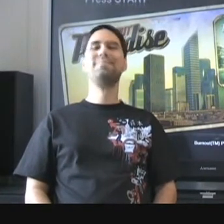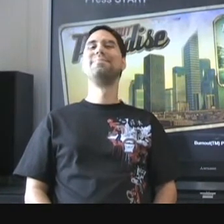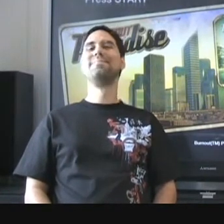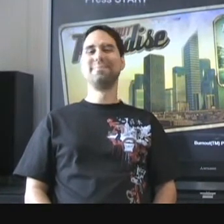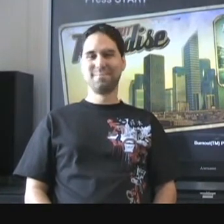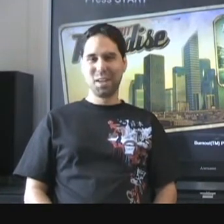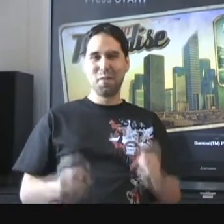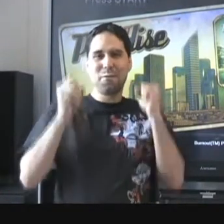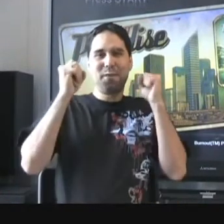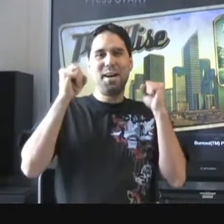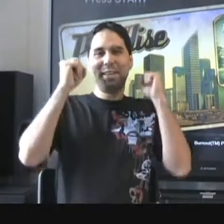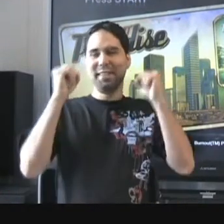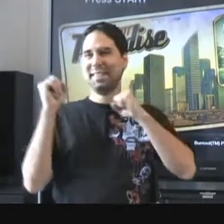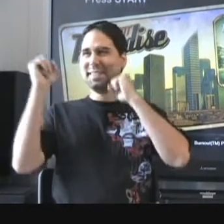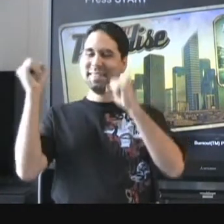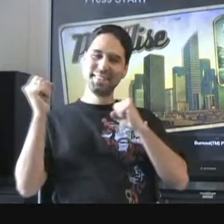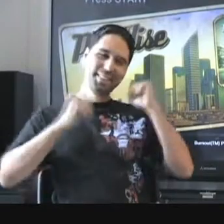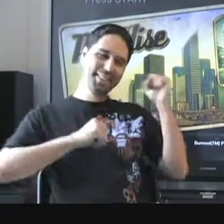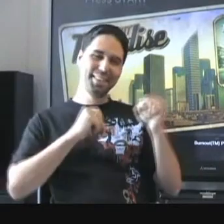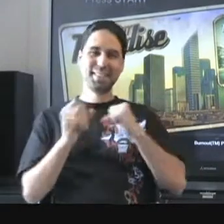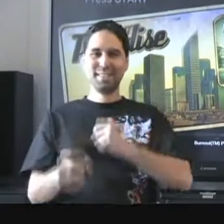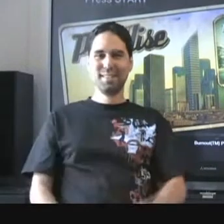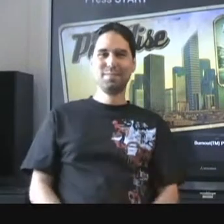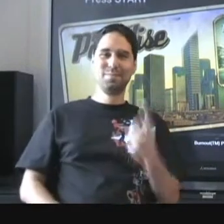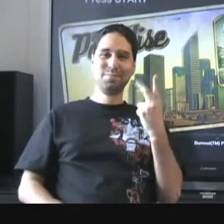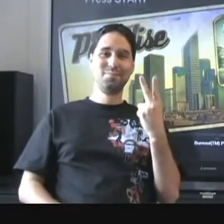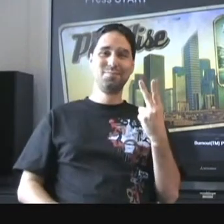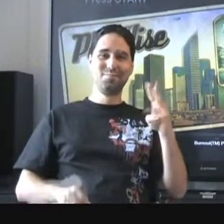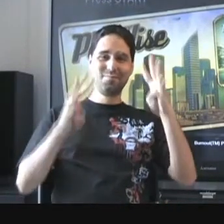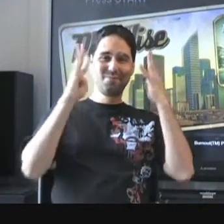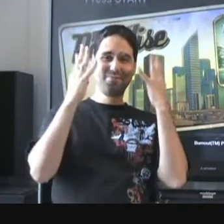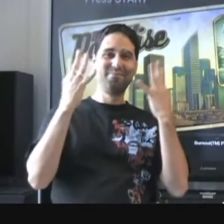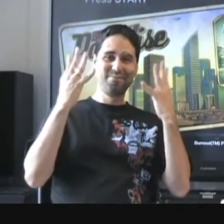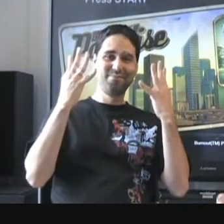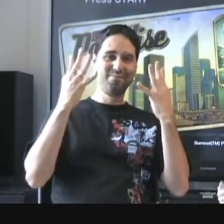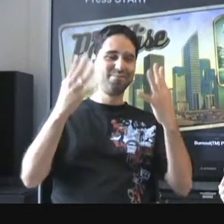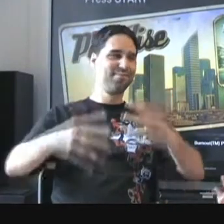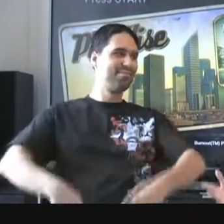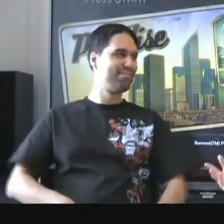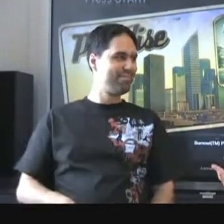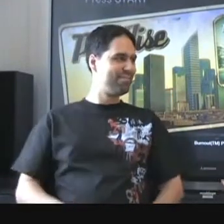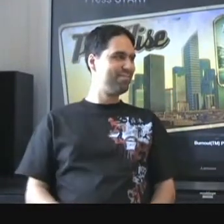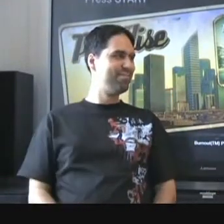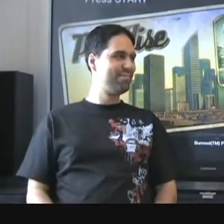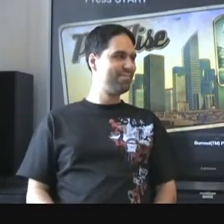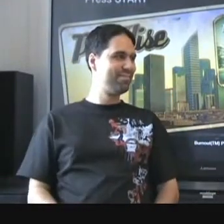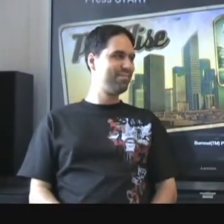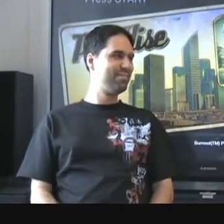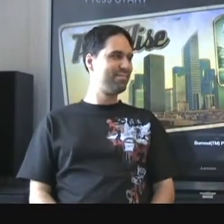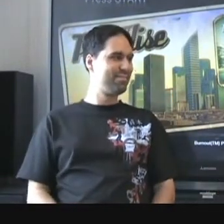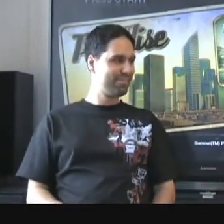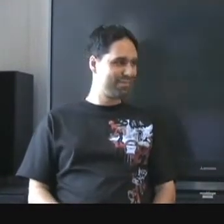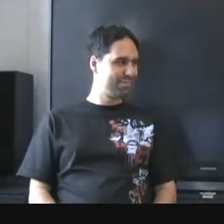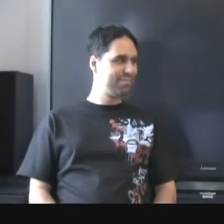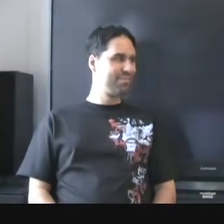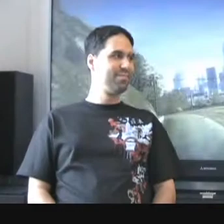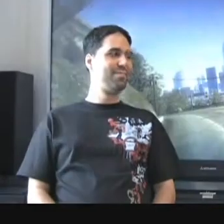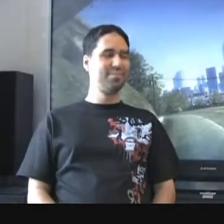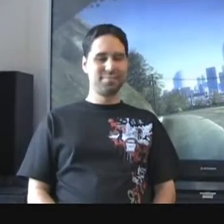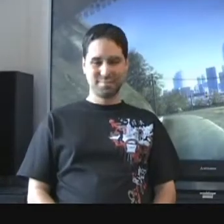you can do. Fun! From anywhere from two to eight players, there are probably 50-some odd challenges for each amount of people that you